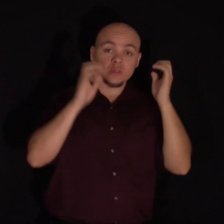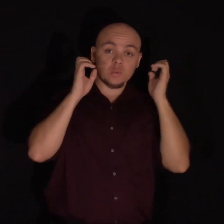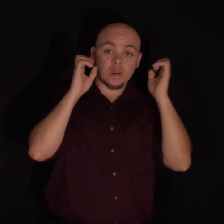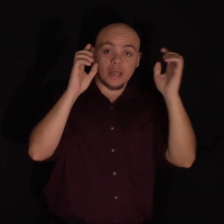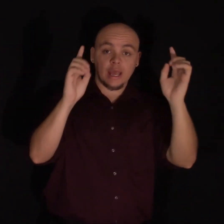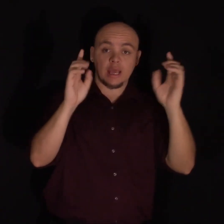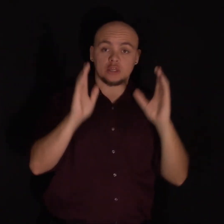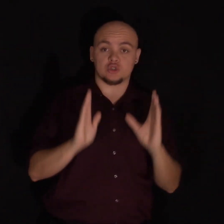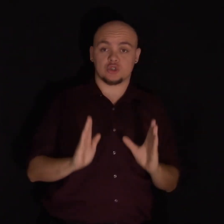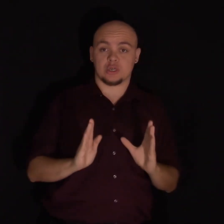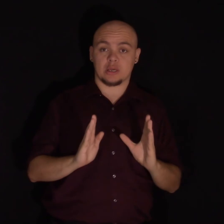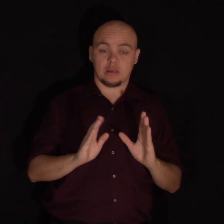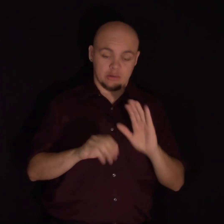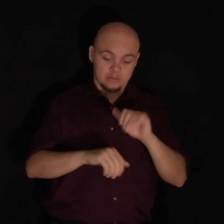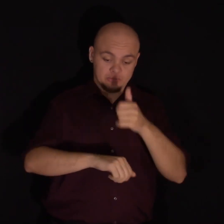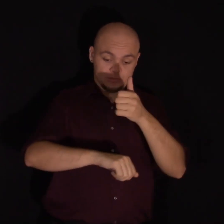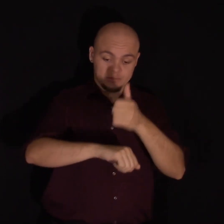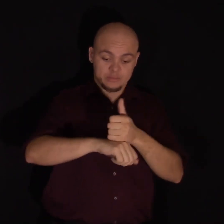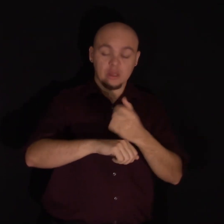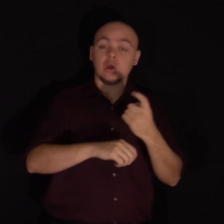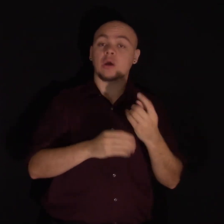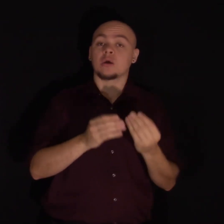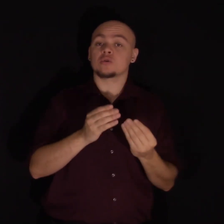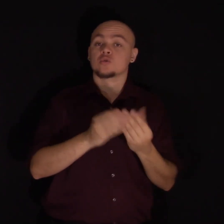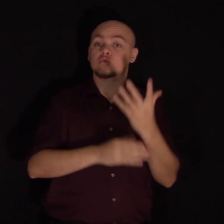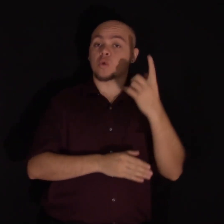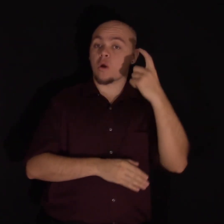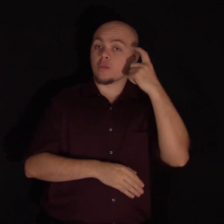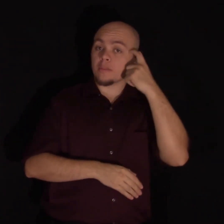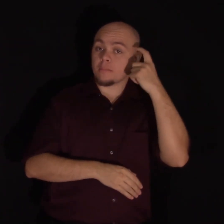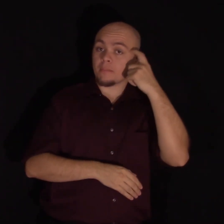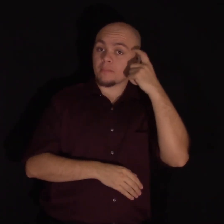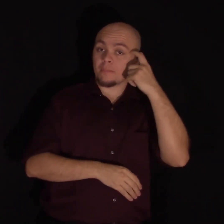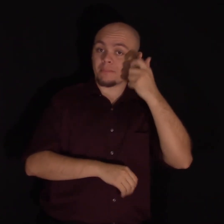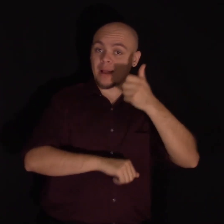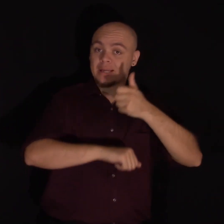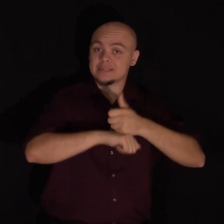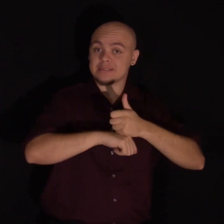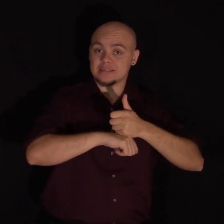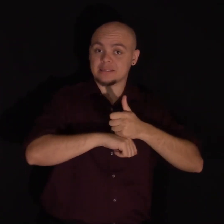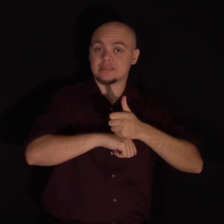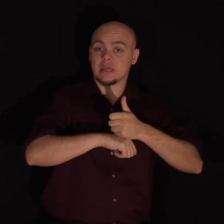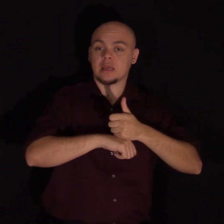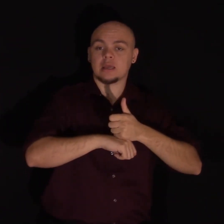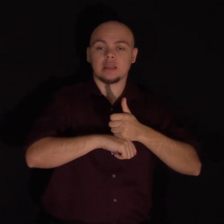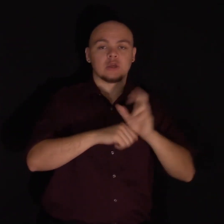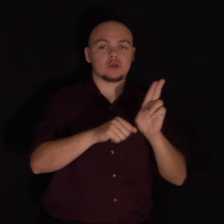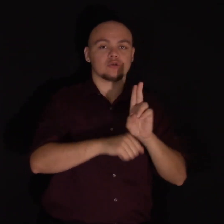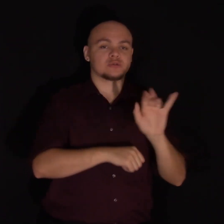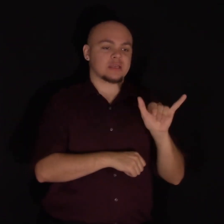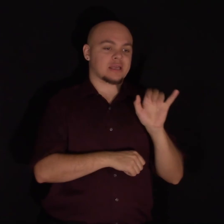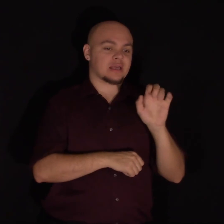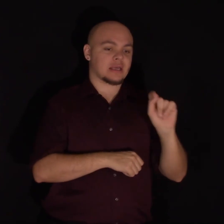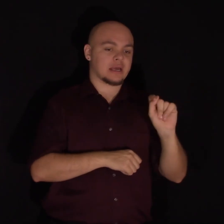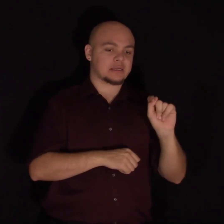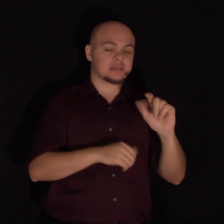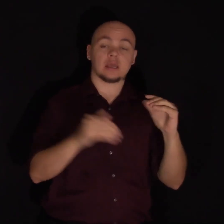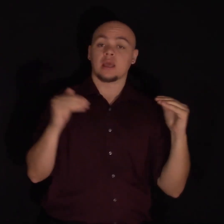create growth mindset classrooms steeped in yet, equality